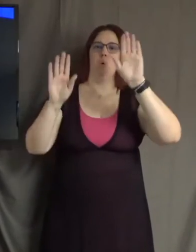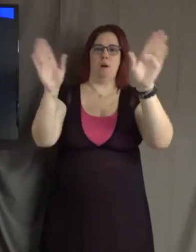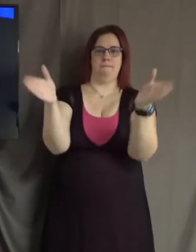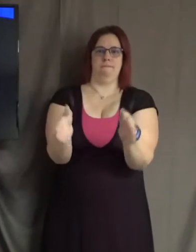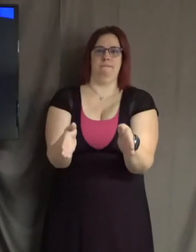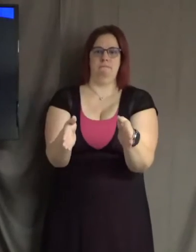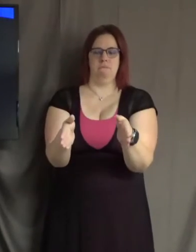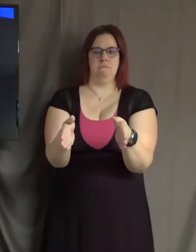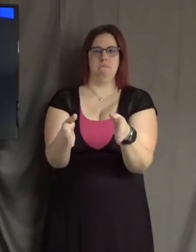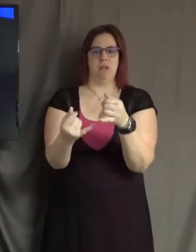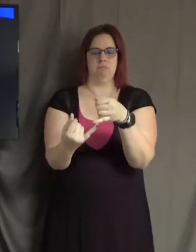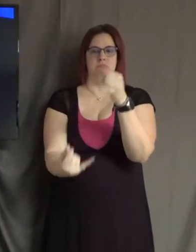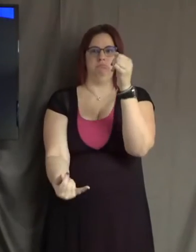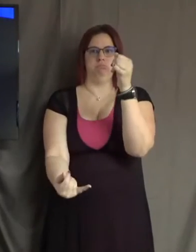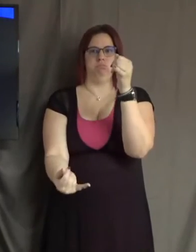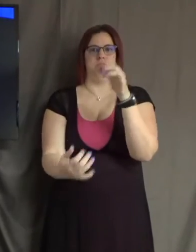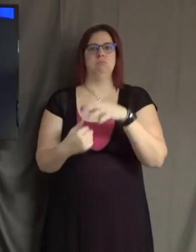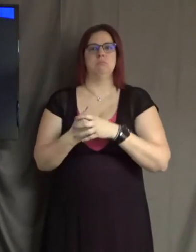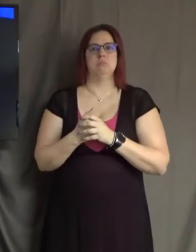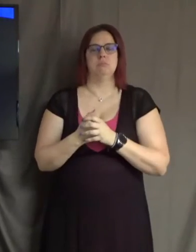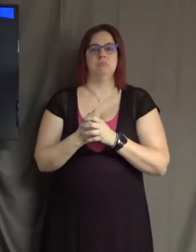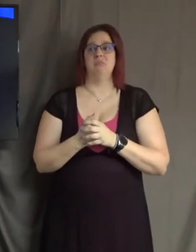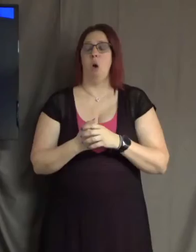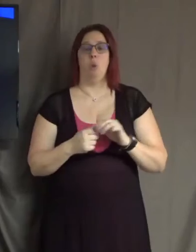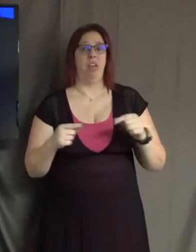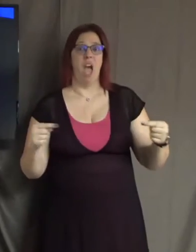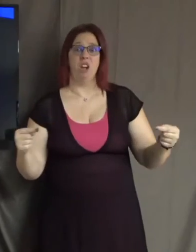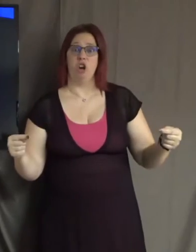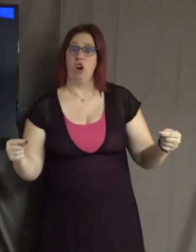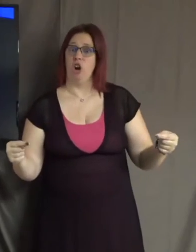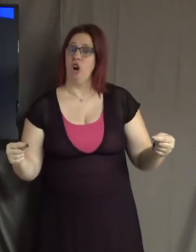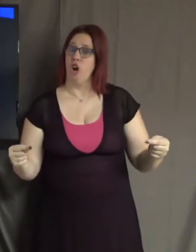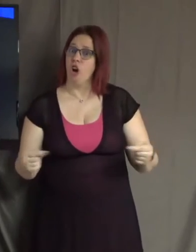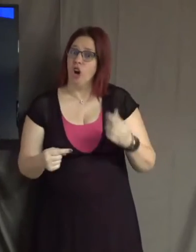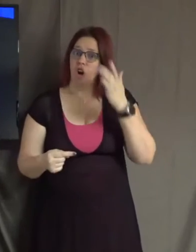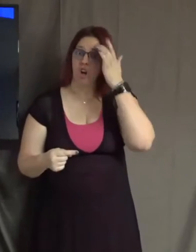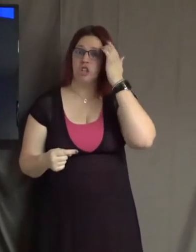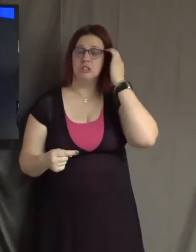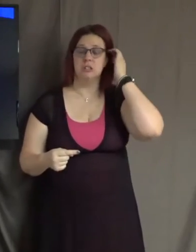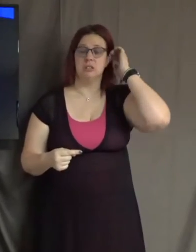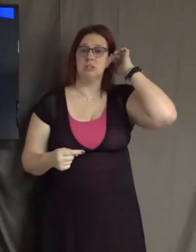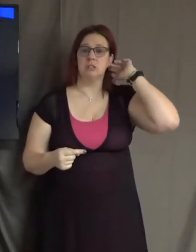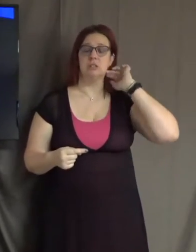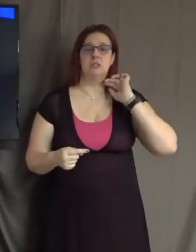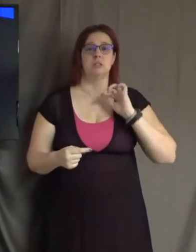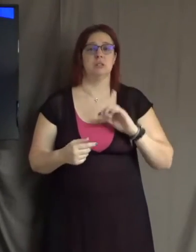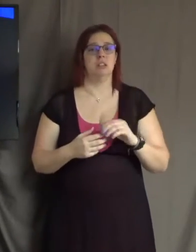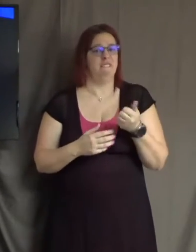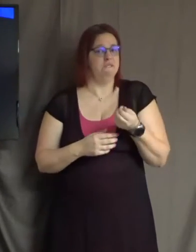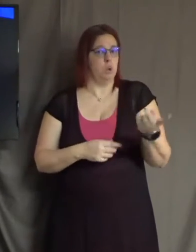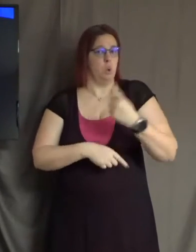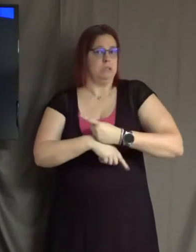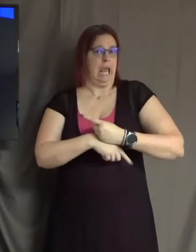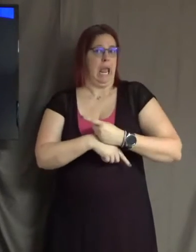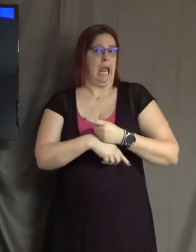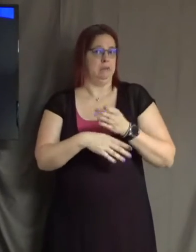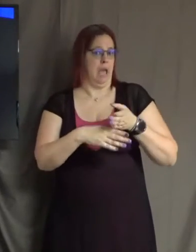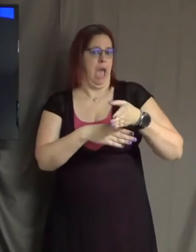And that hurt. That hurt. For a few days after that letter arrived coming here, I didn't feel